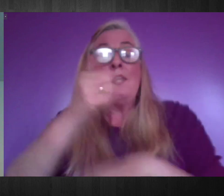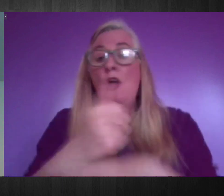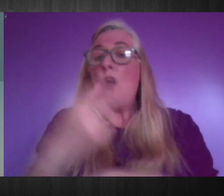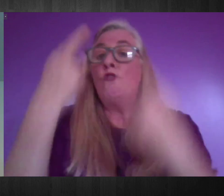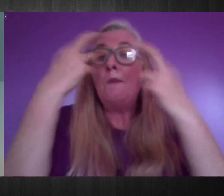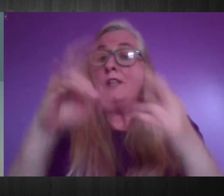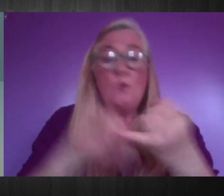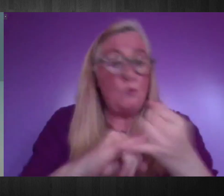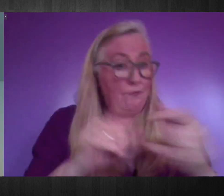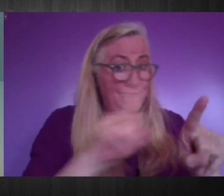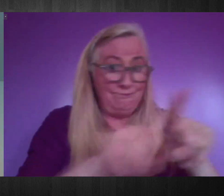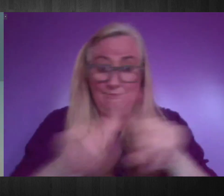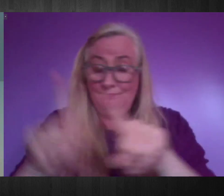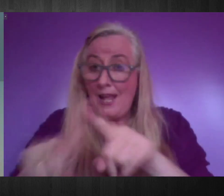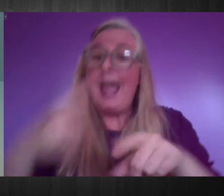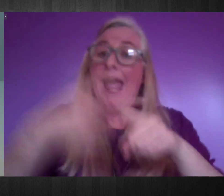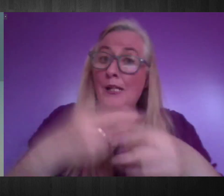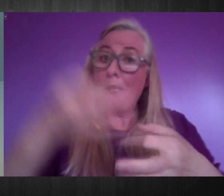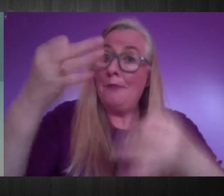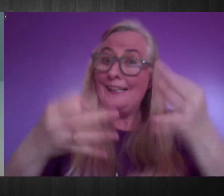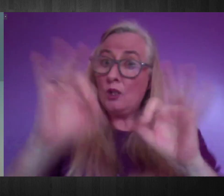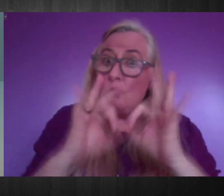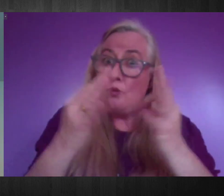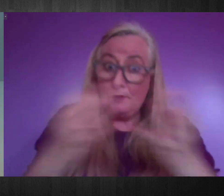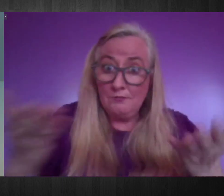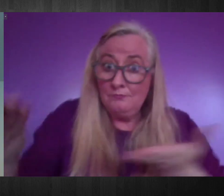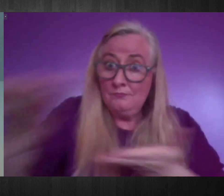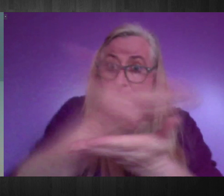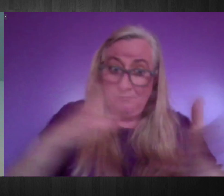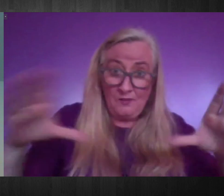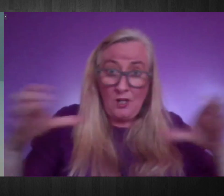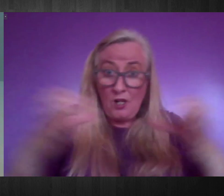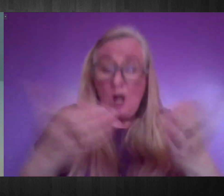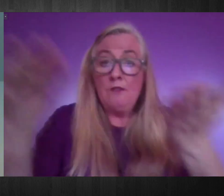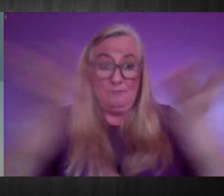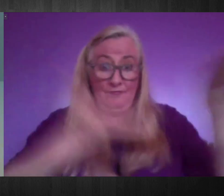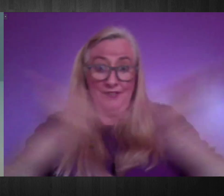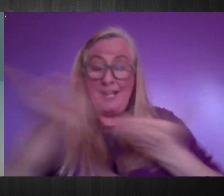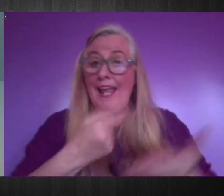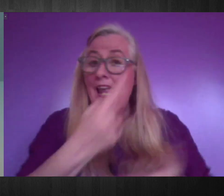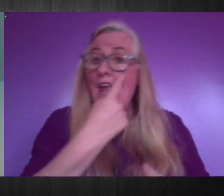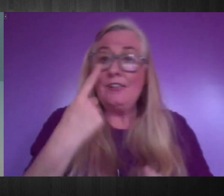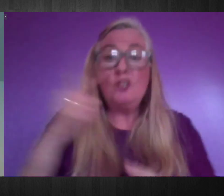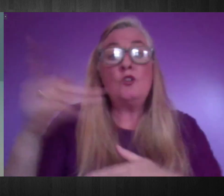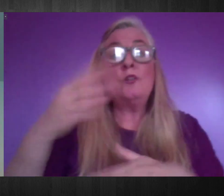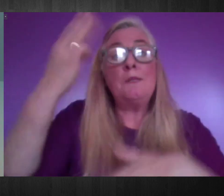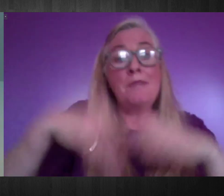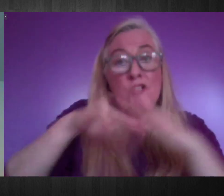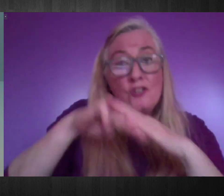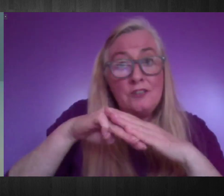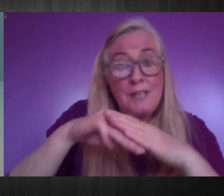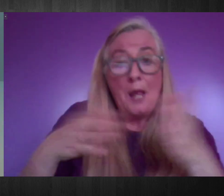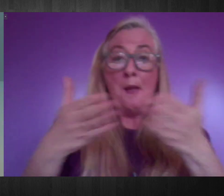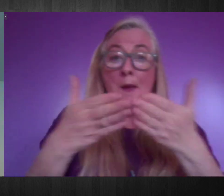and political groups in the Oireachtas and have power to receive evidence and submissions, compel ministers and public officials to attend,